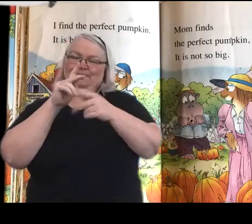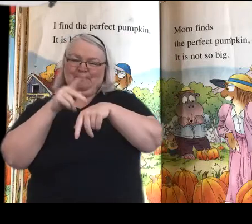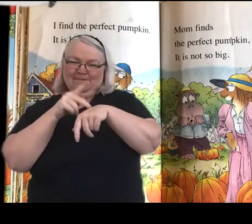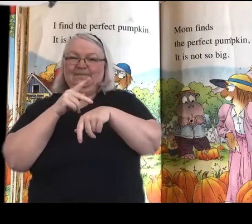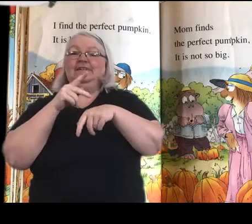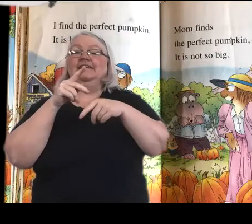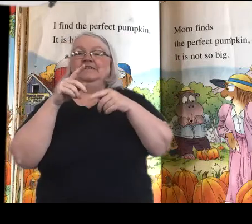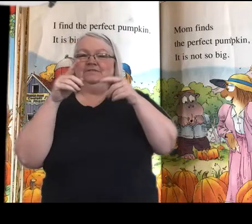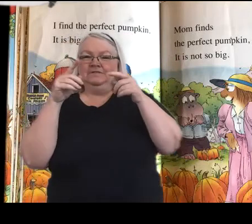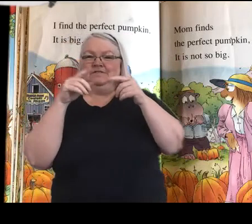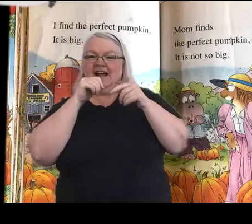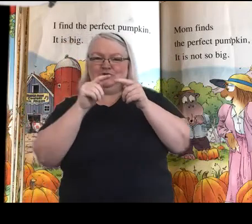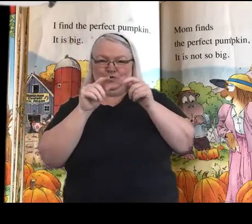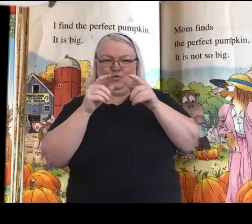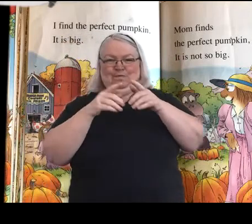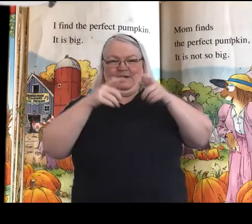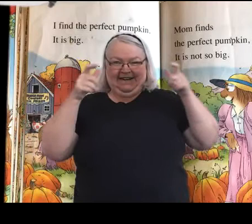pumpkin too. It is not so big.